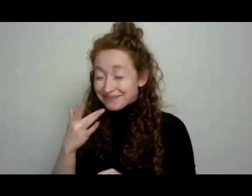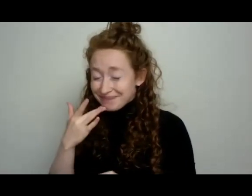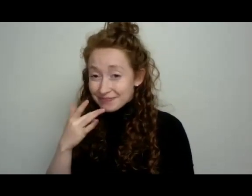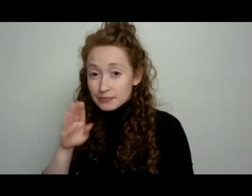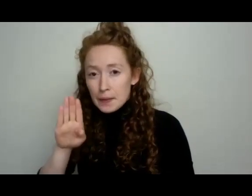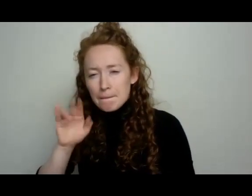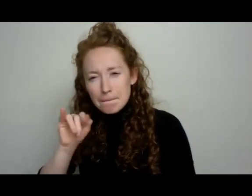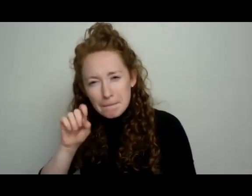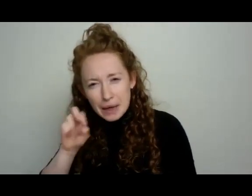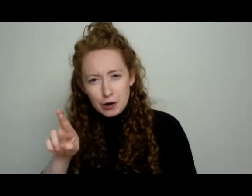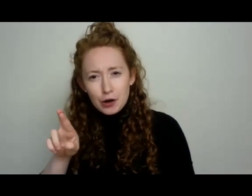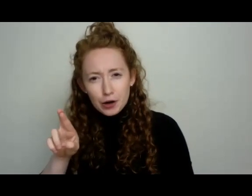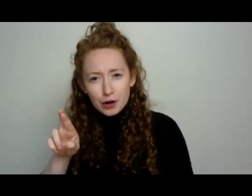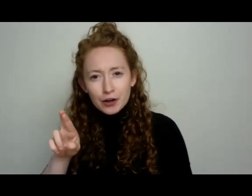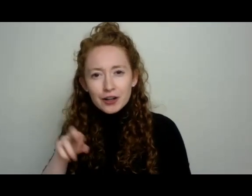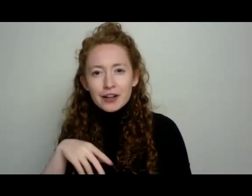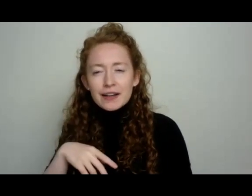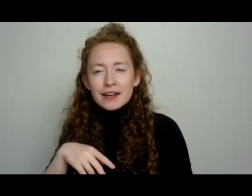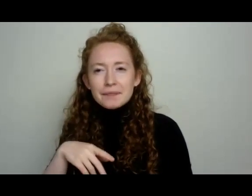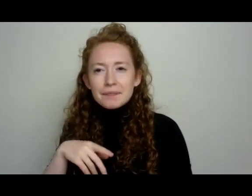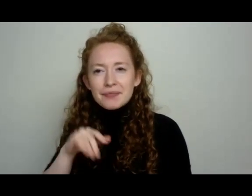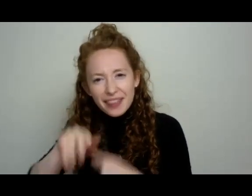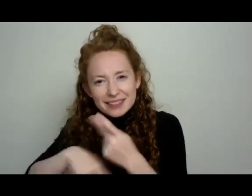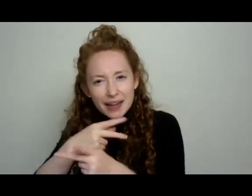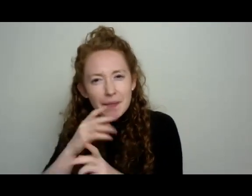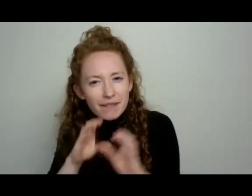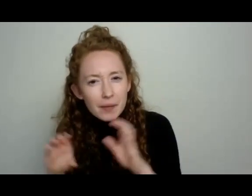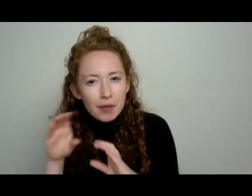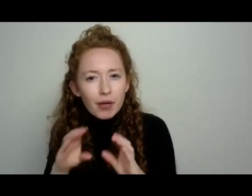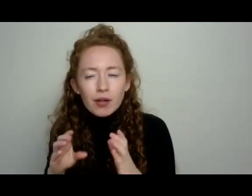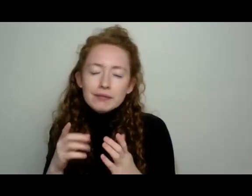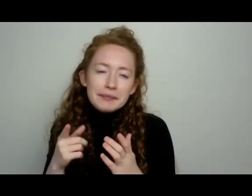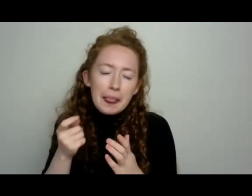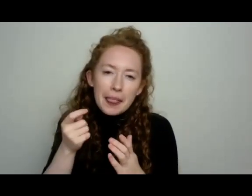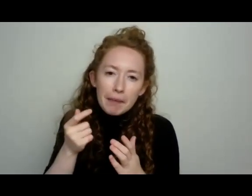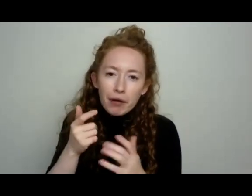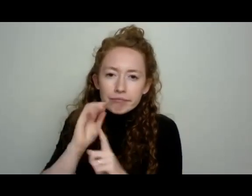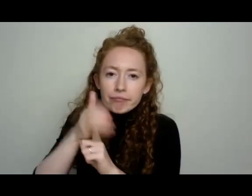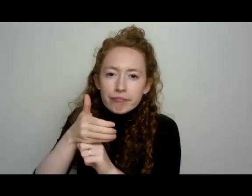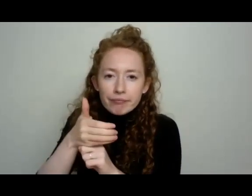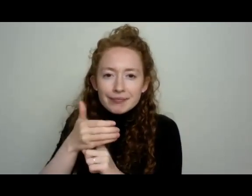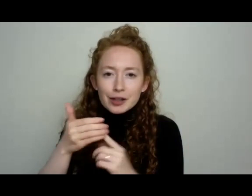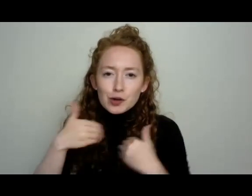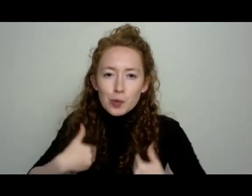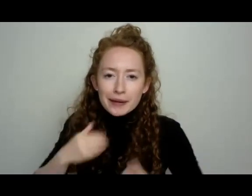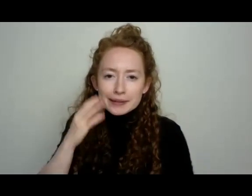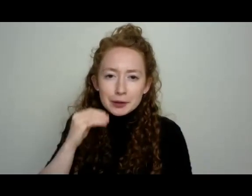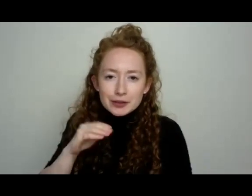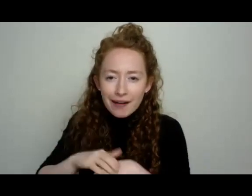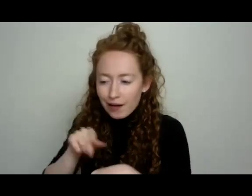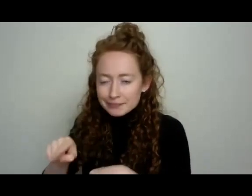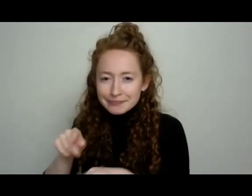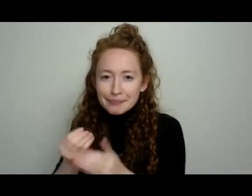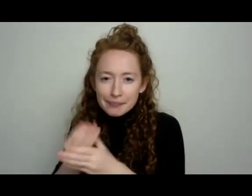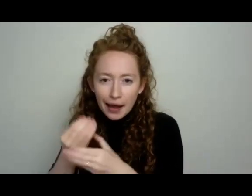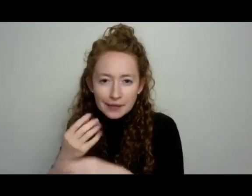And it's one of those compounds that, you know, let's just project on a plant for a minute. This is a plant, this cucumber